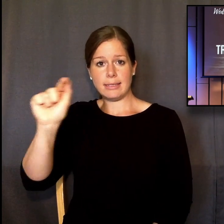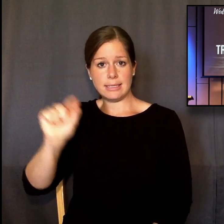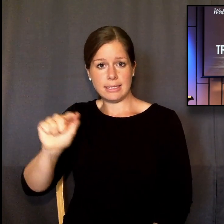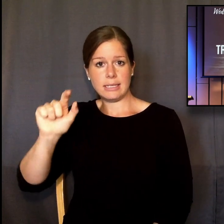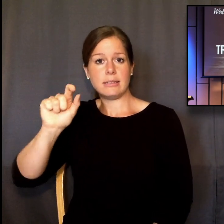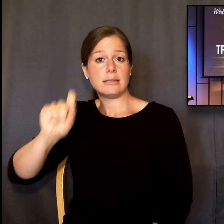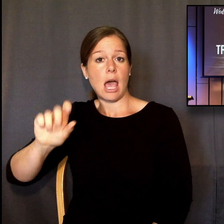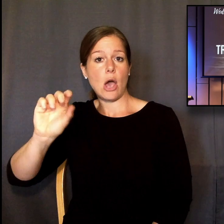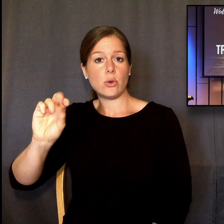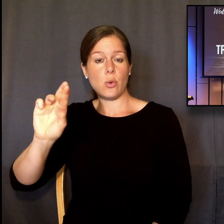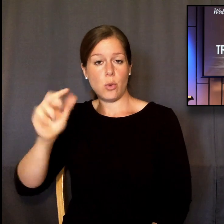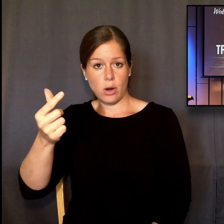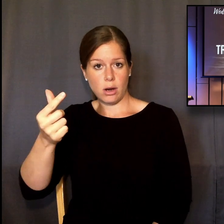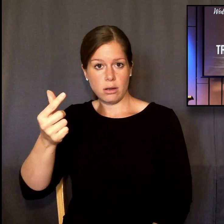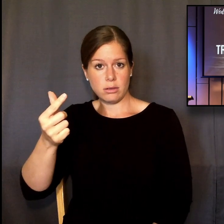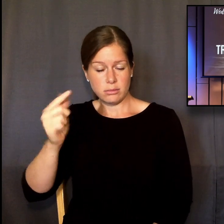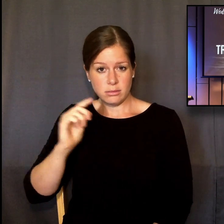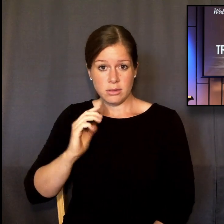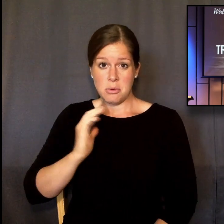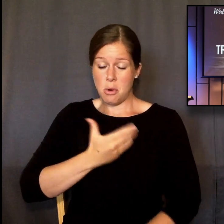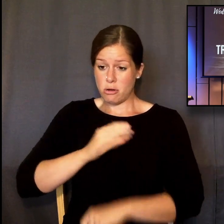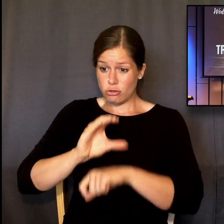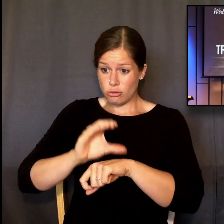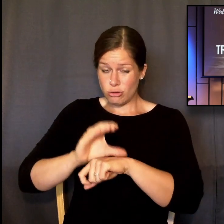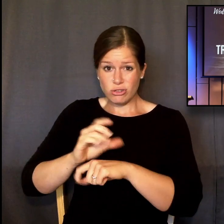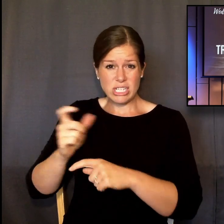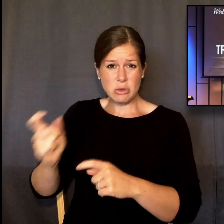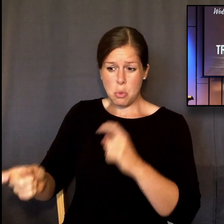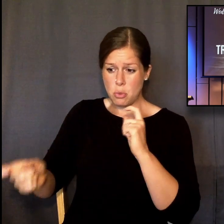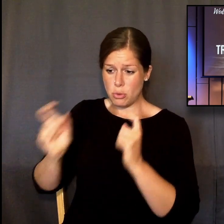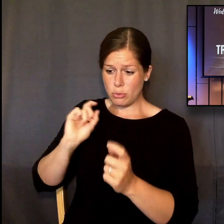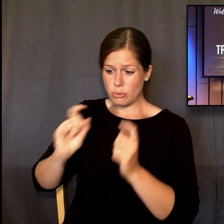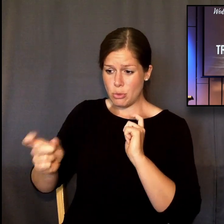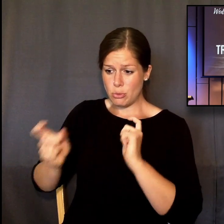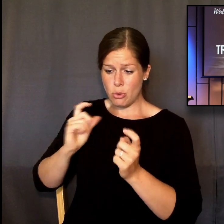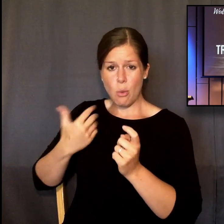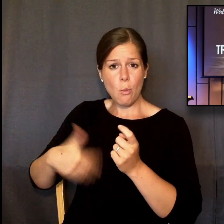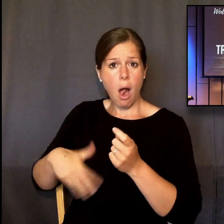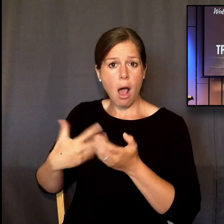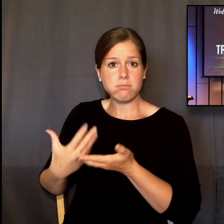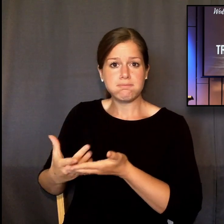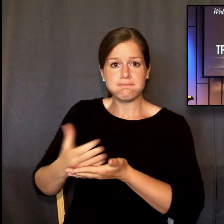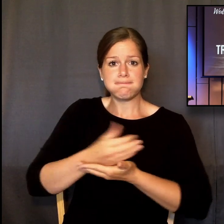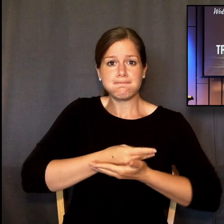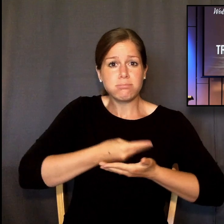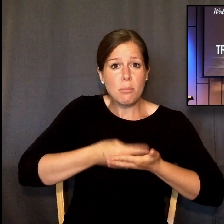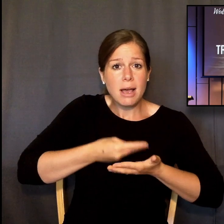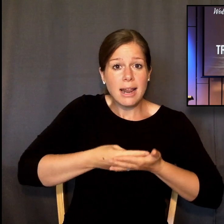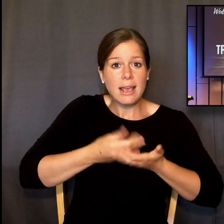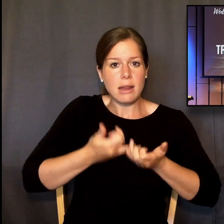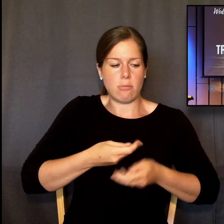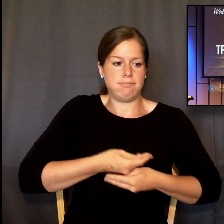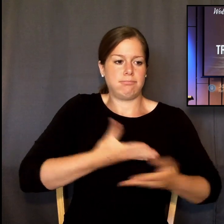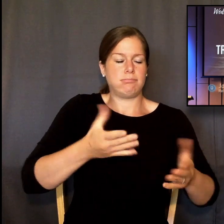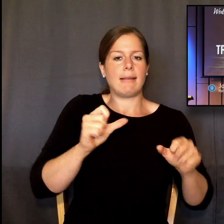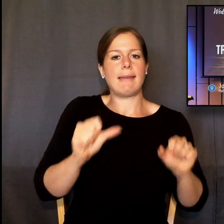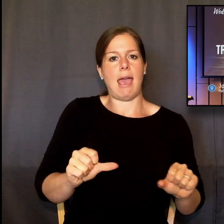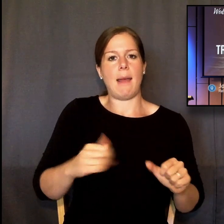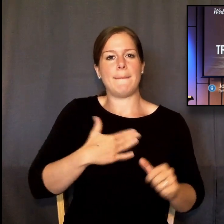generous, and so we are able to help you, and we would love to. Info at RedeemerAZ.org. Now, open your Bibles